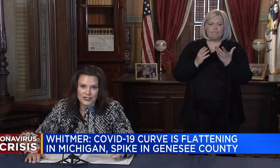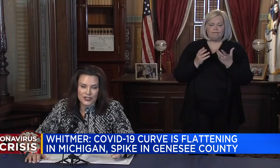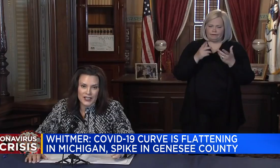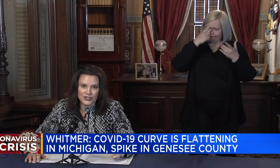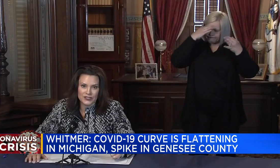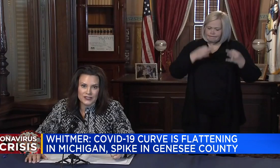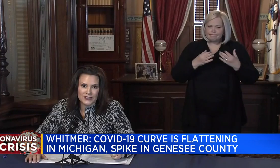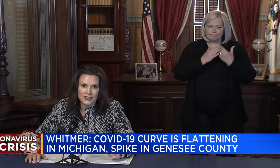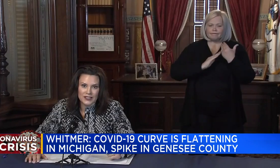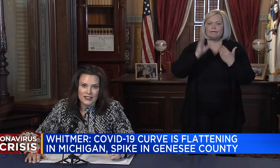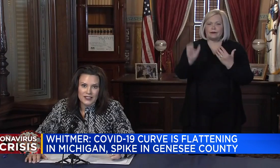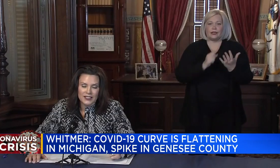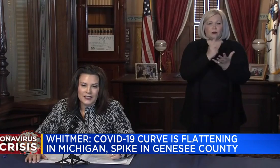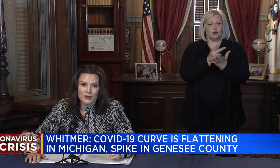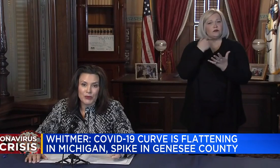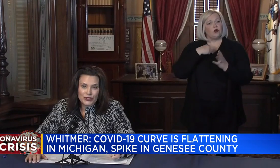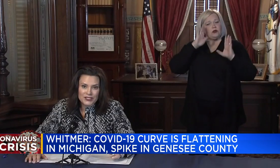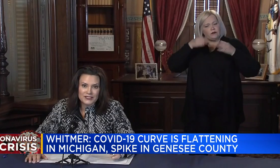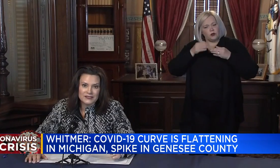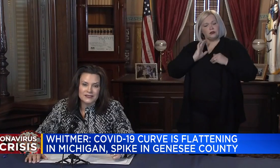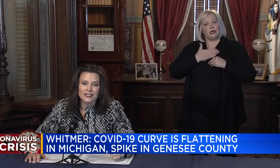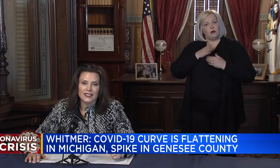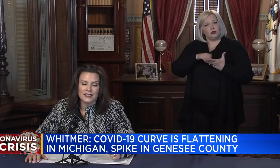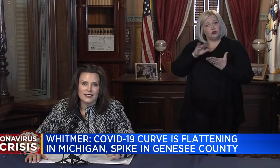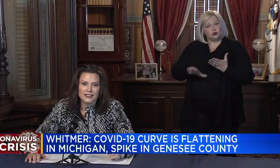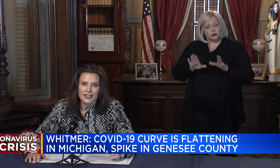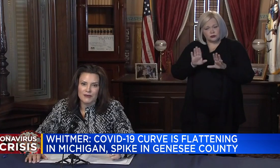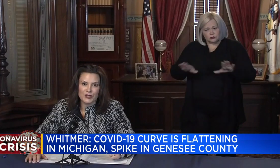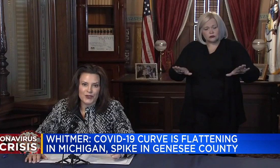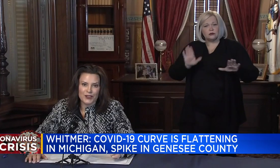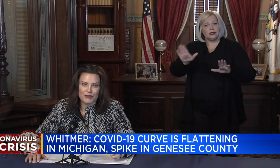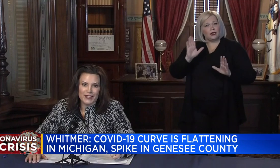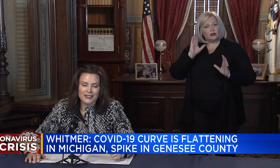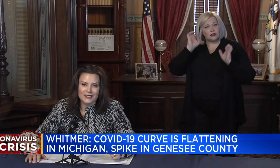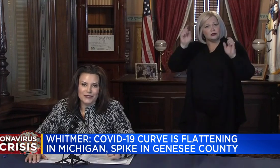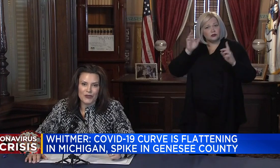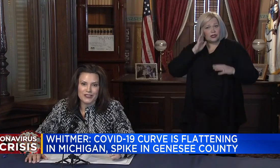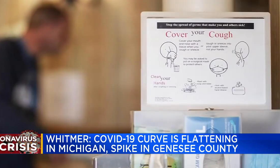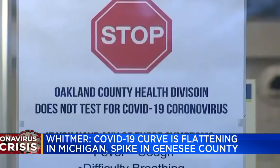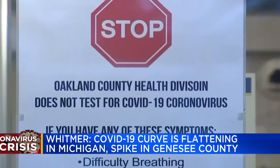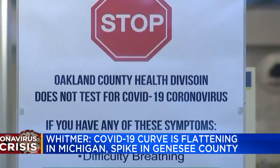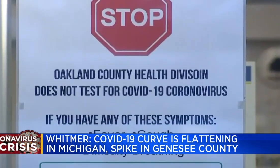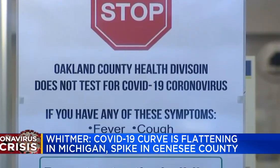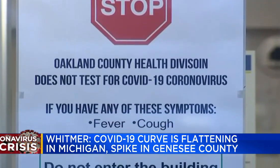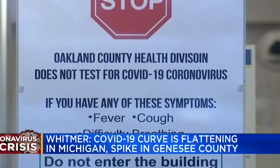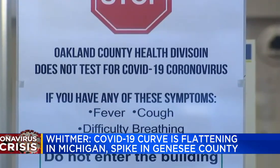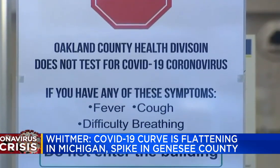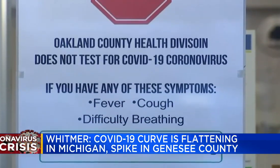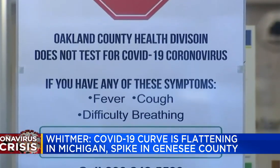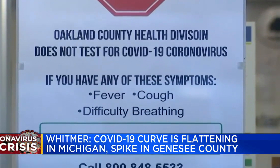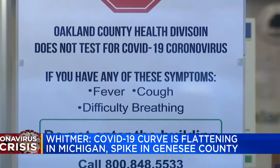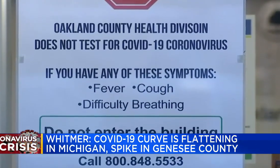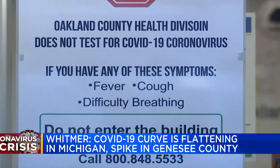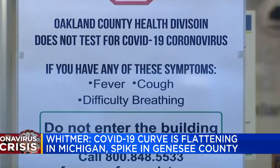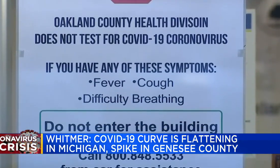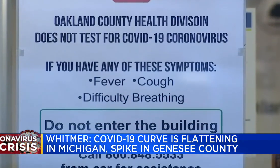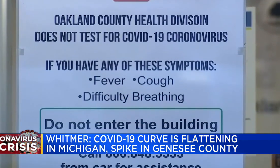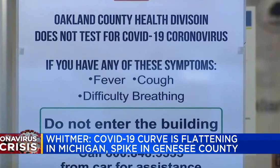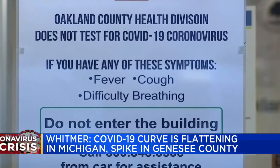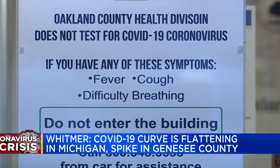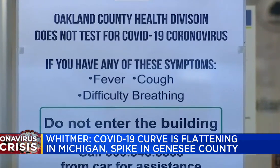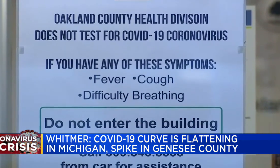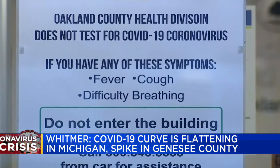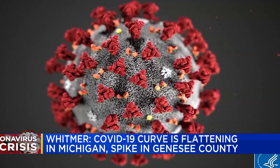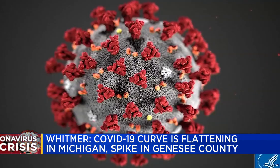beginning to flatten, specifically in Southeast Michigan. But the state's chief medical executive says while there are those reductions,